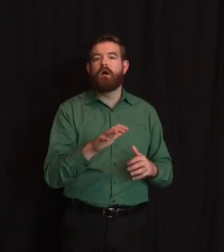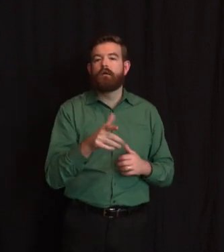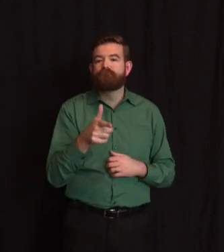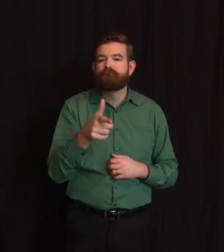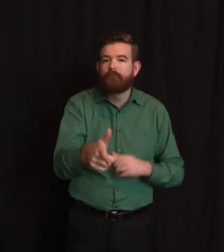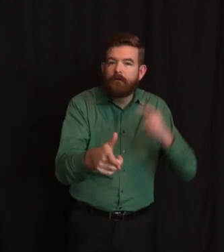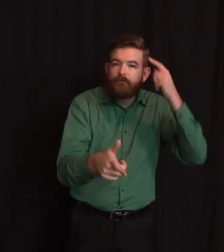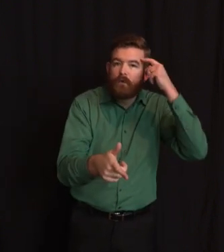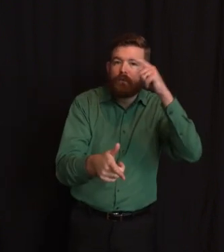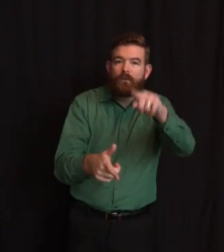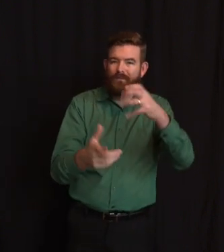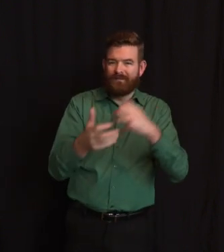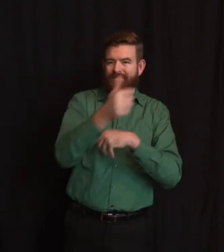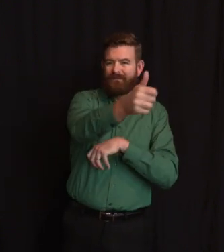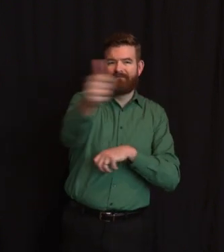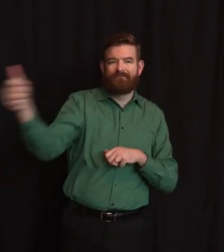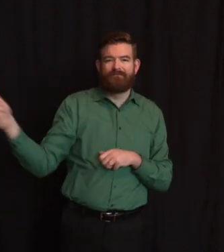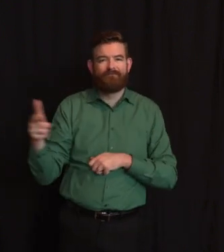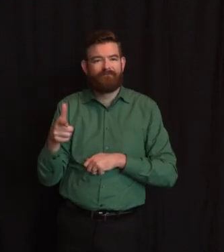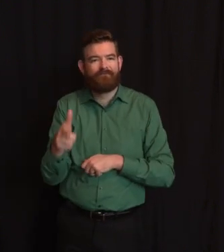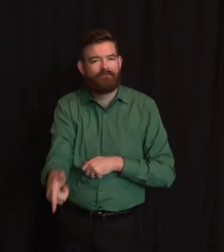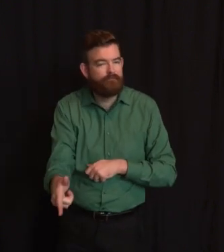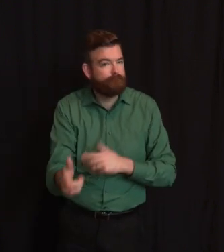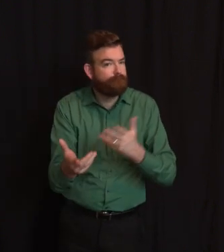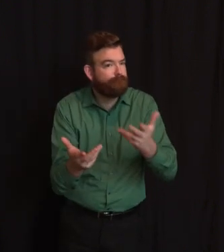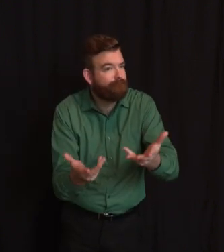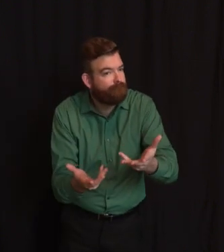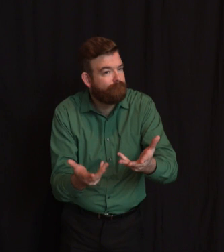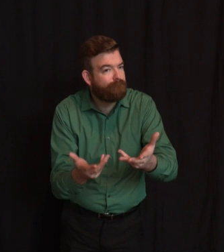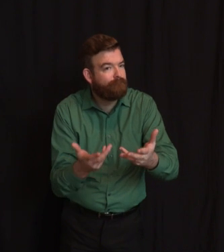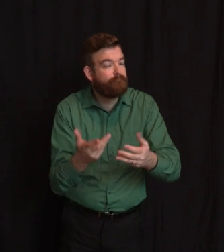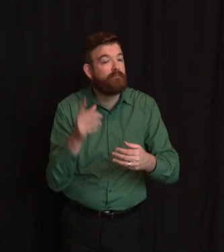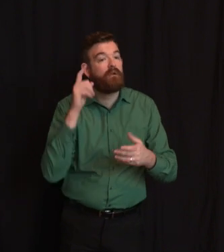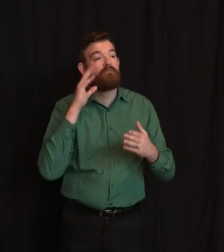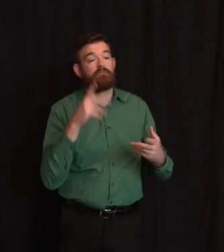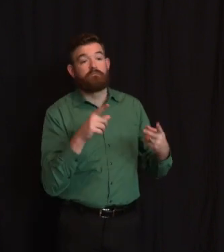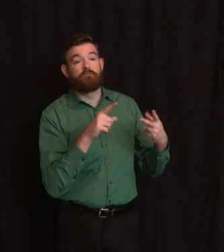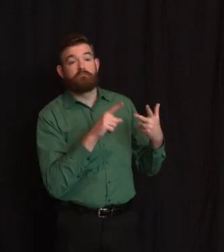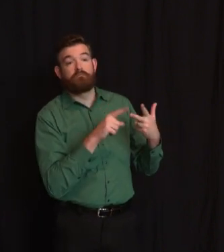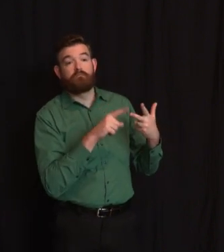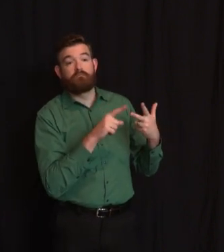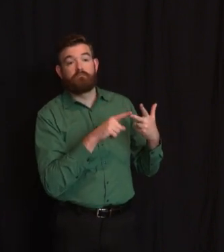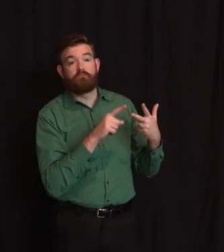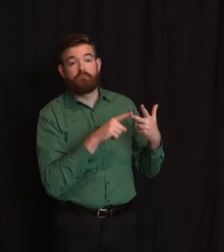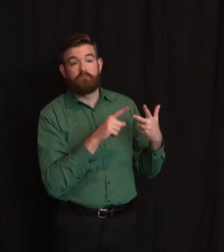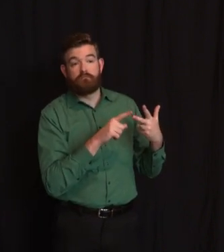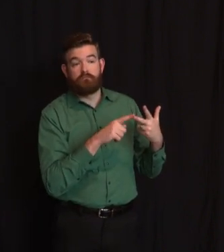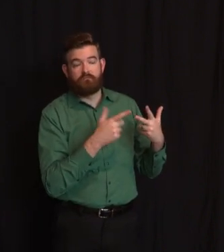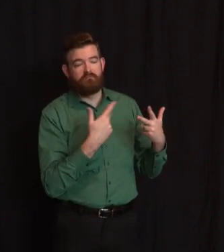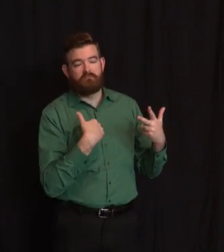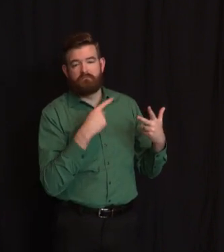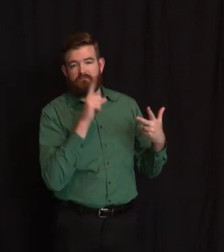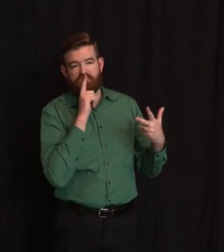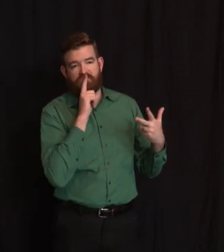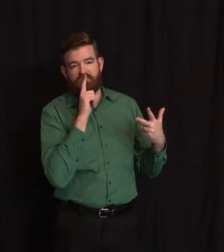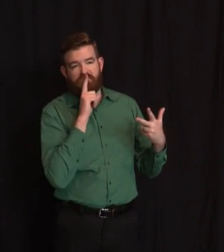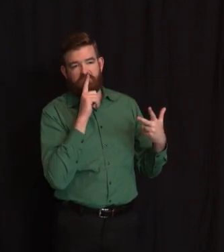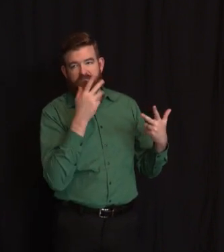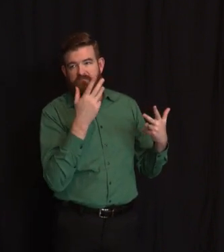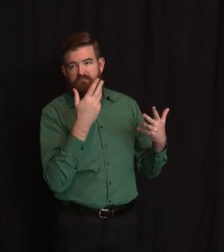And secondly, Judy, these really are – you know, are we seeing – I'm going to give you a couple of thoughts, but I have